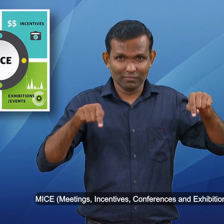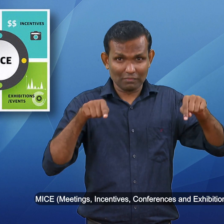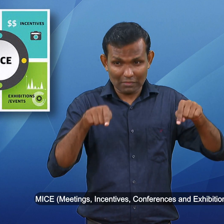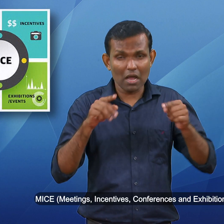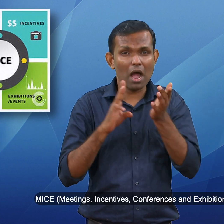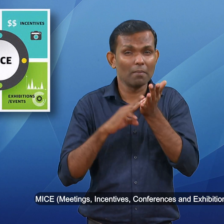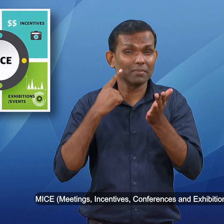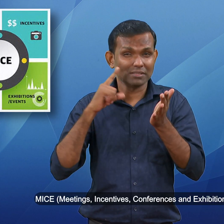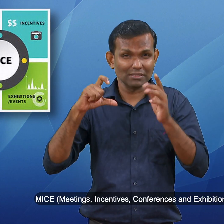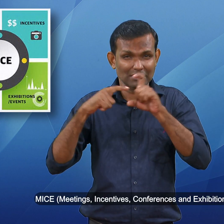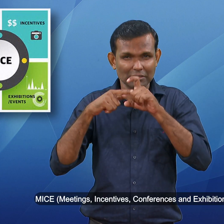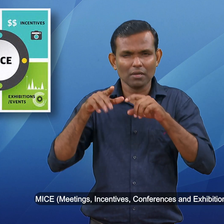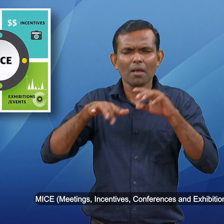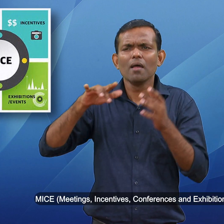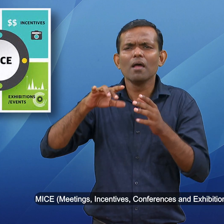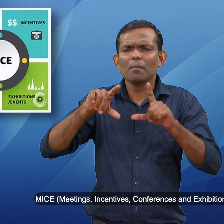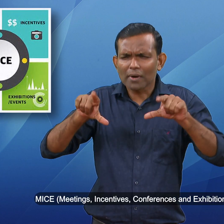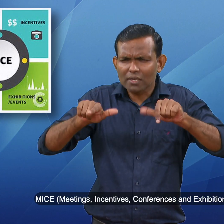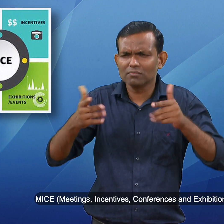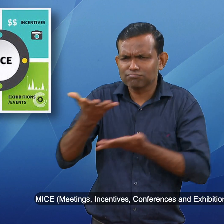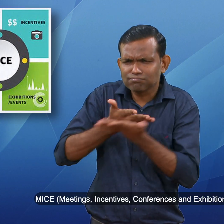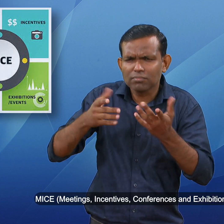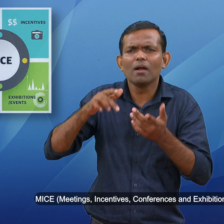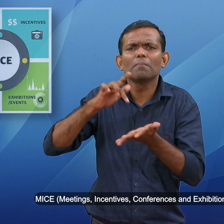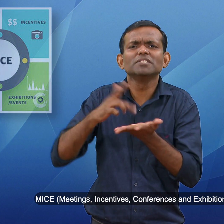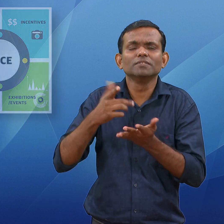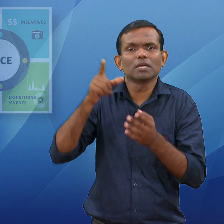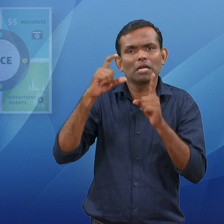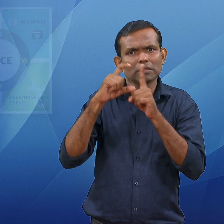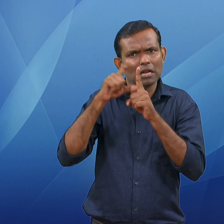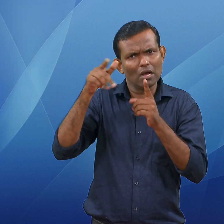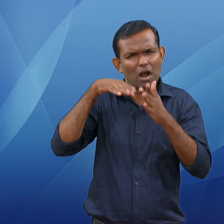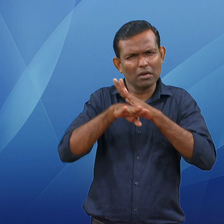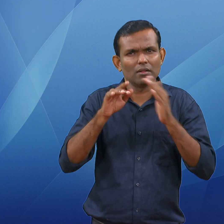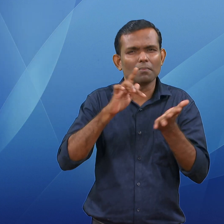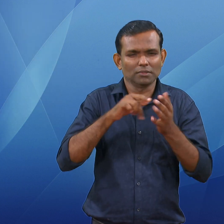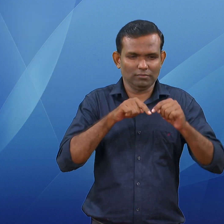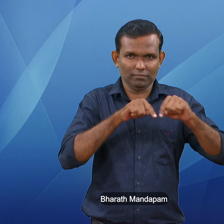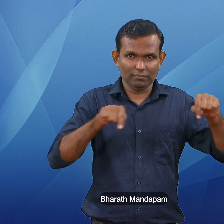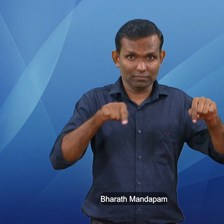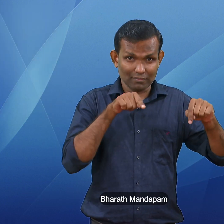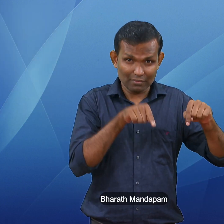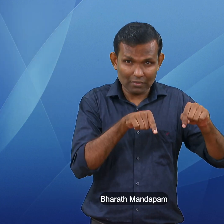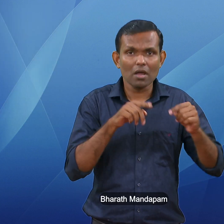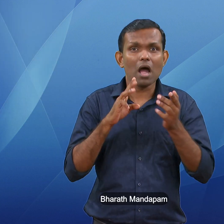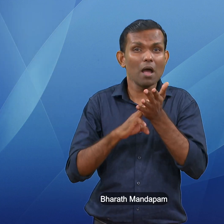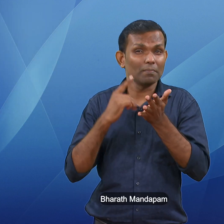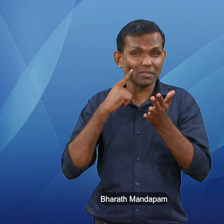and exhibitions tourism destination. At the roundtable, which is held at Bharat Mandapam in New Delhi, the Ministry of Tourism